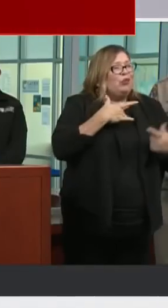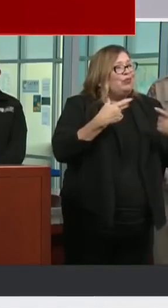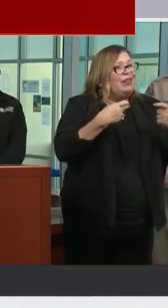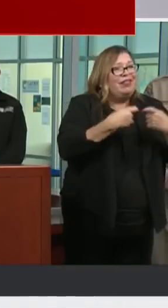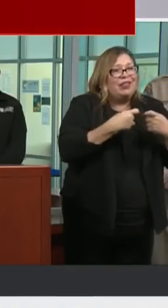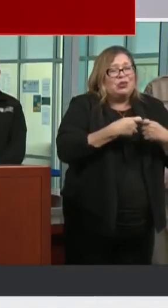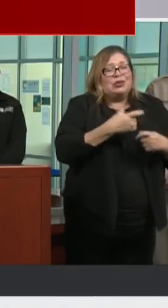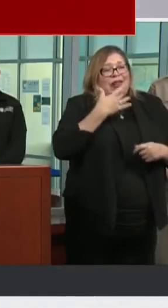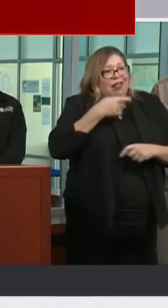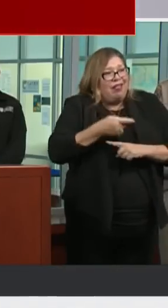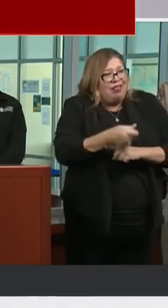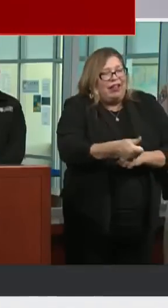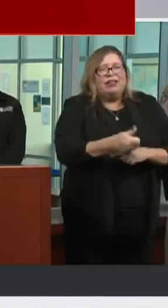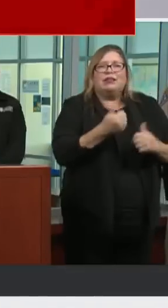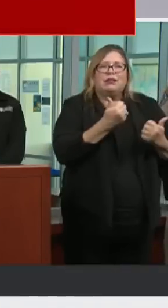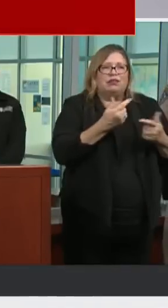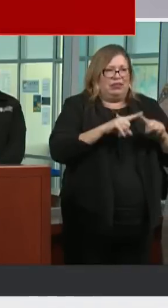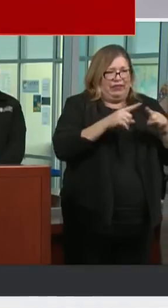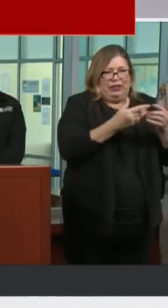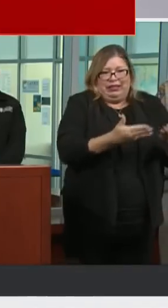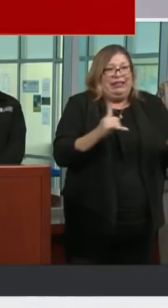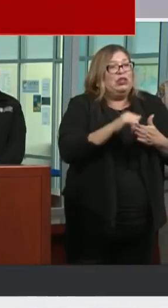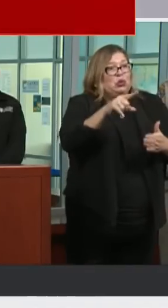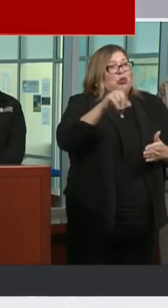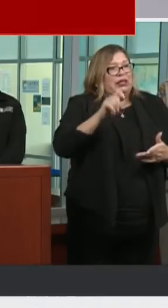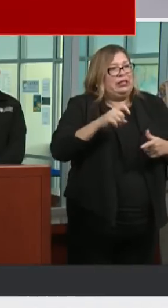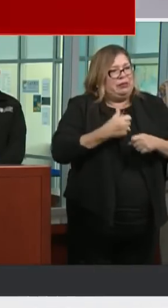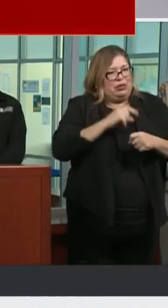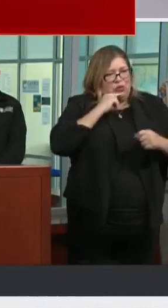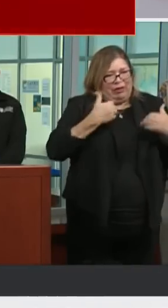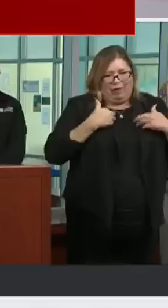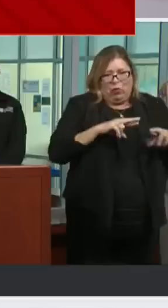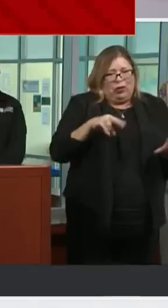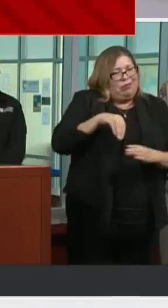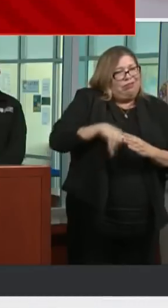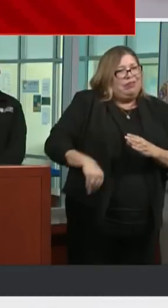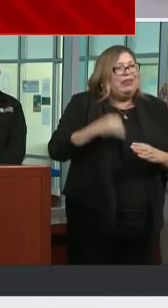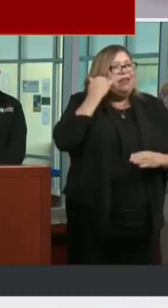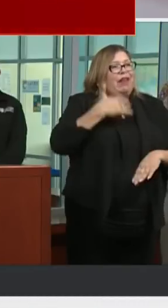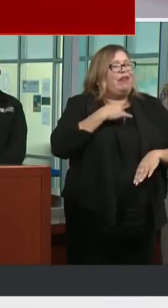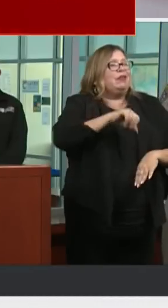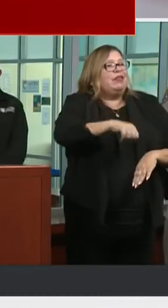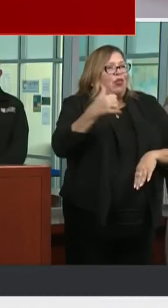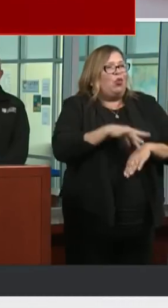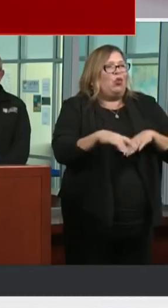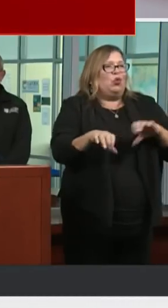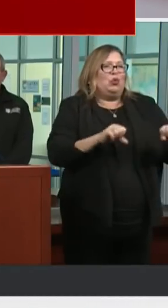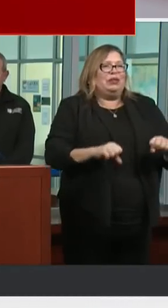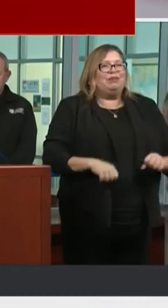support, things that they need to carry on if there's another earthquake. Thank you.